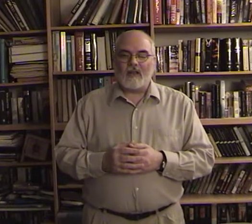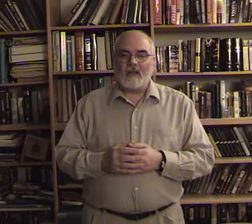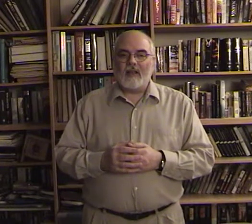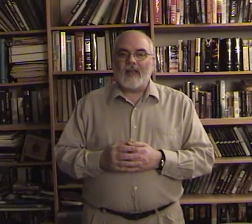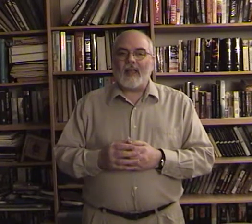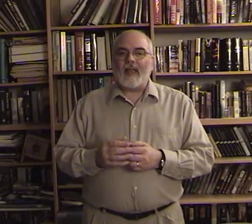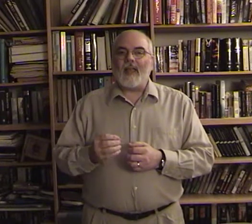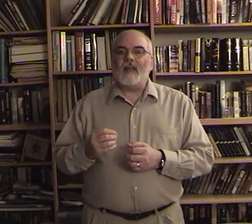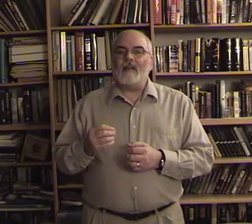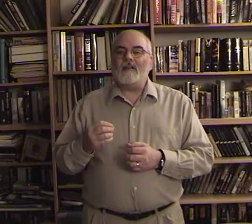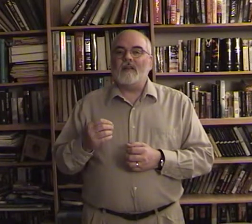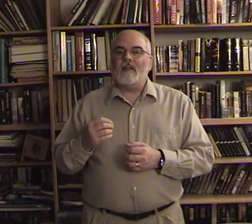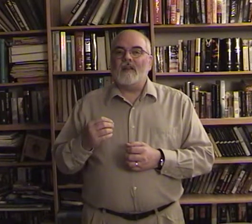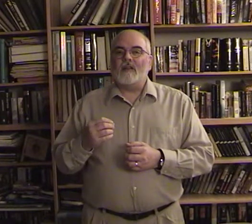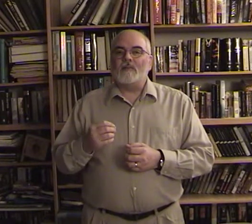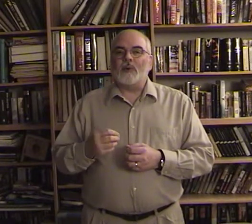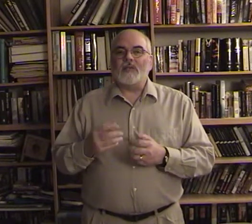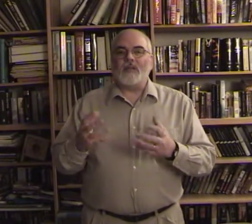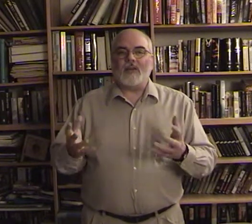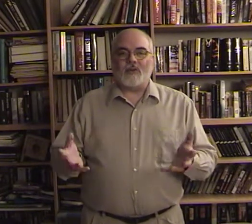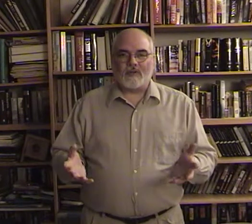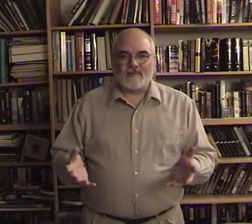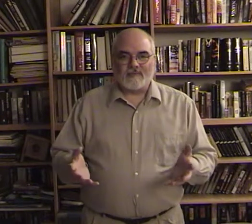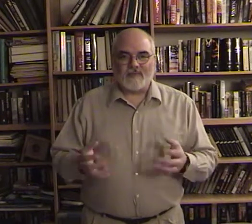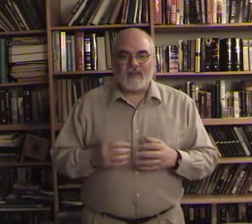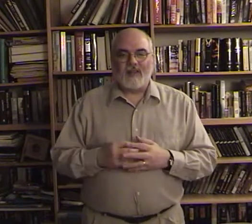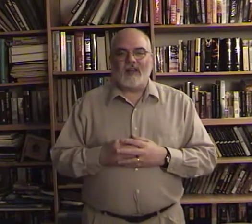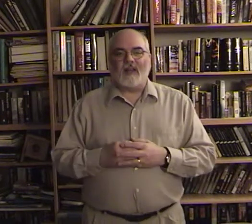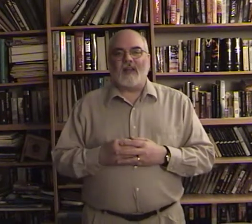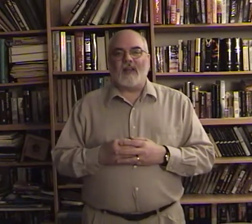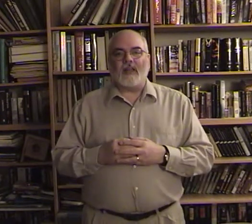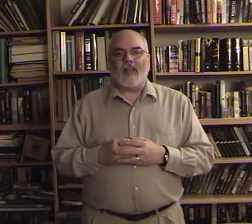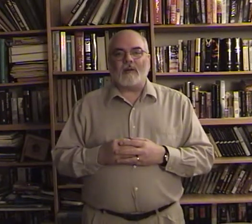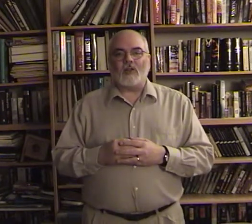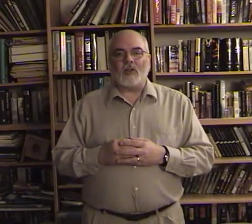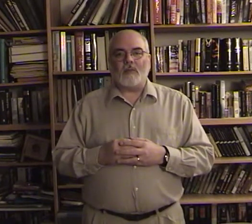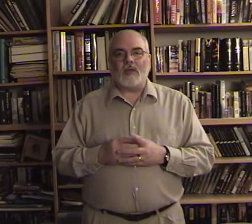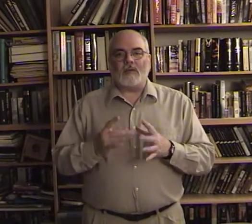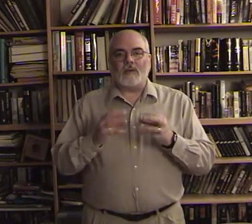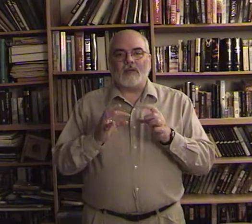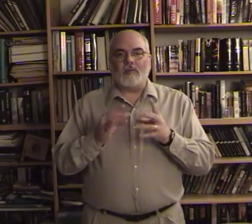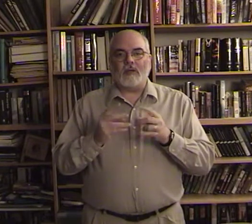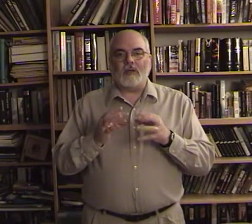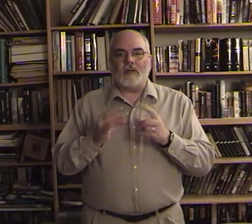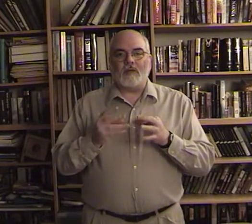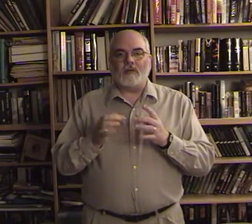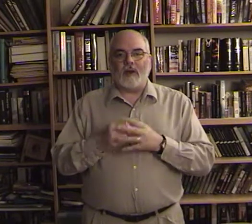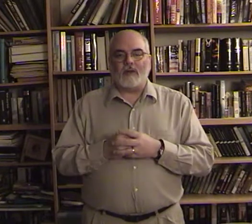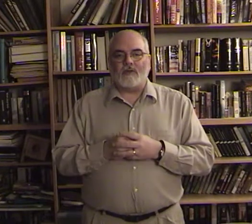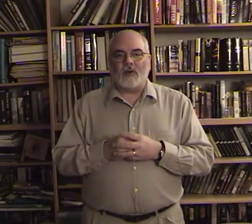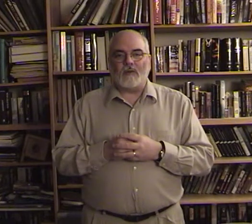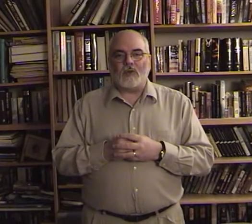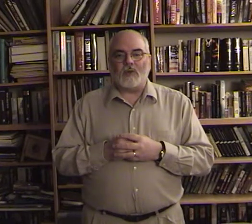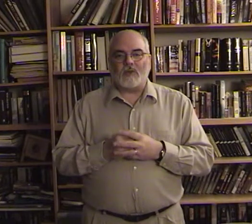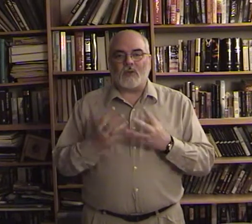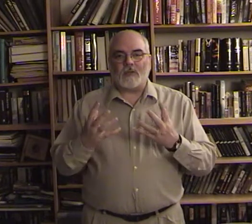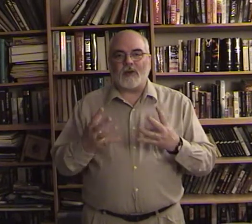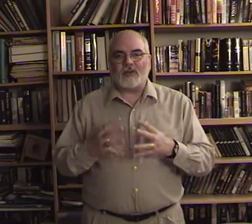and presentation it can't just all be right here in front of you with no expression